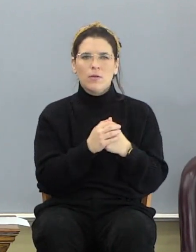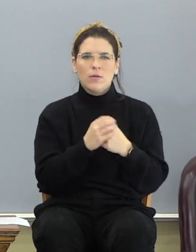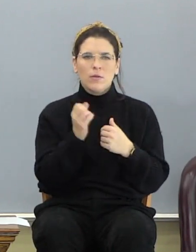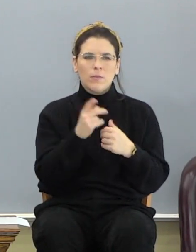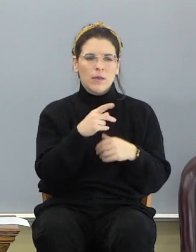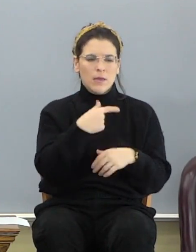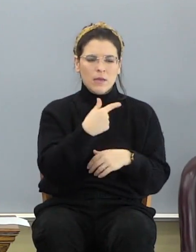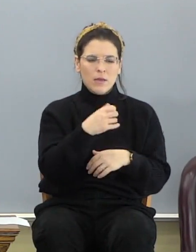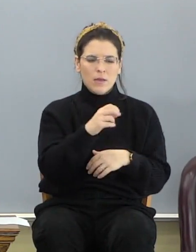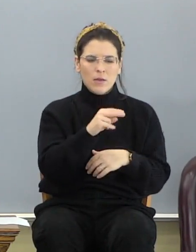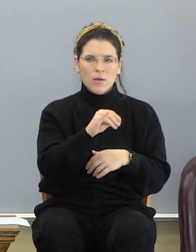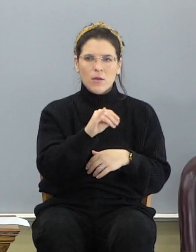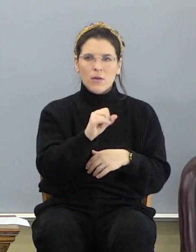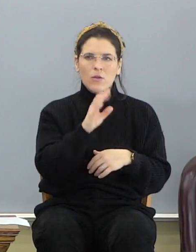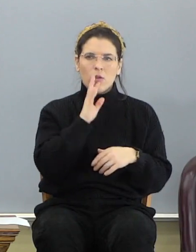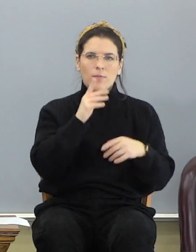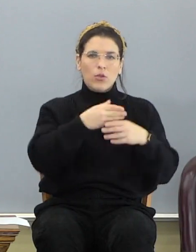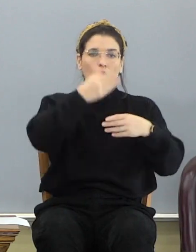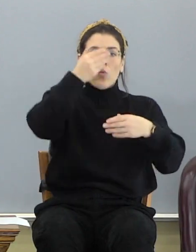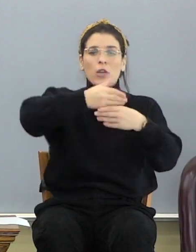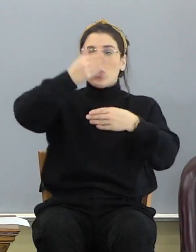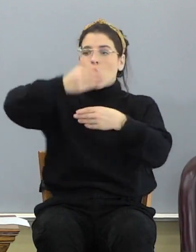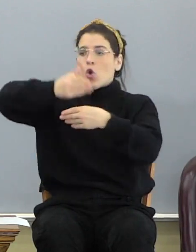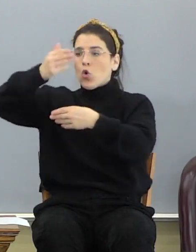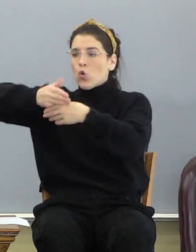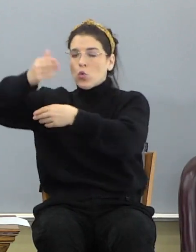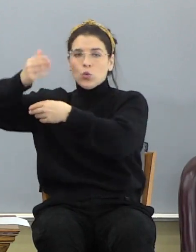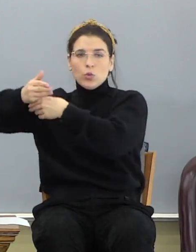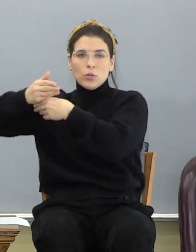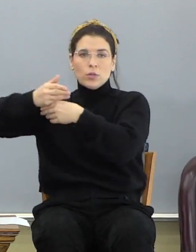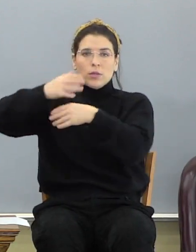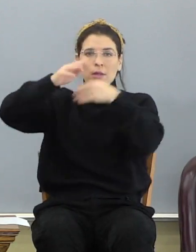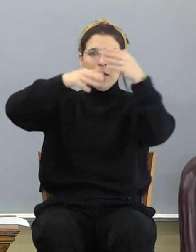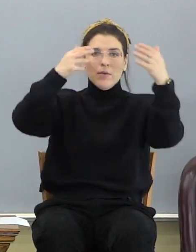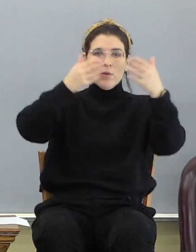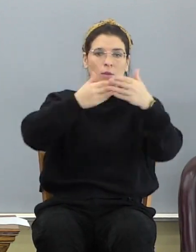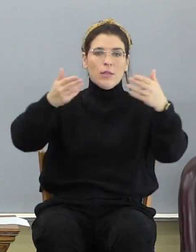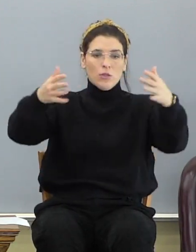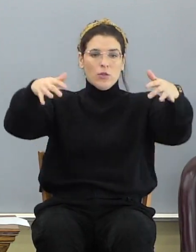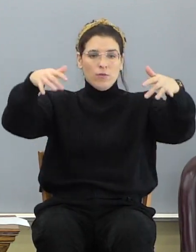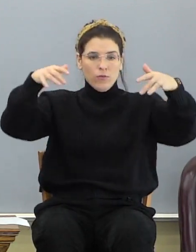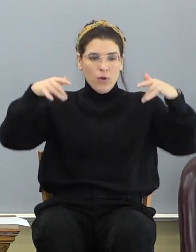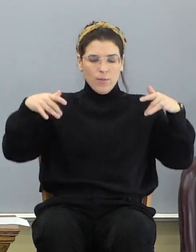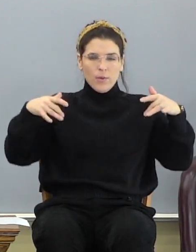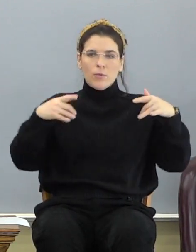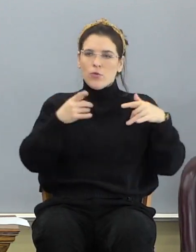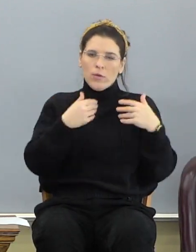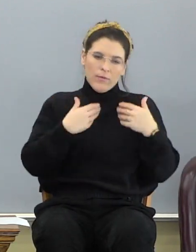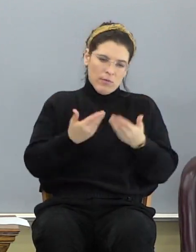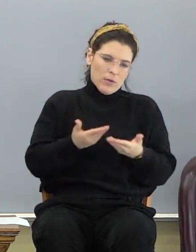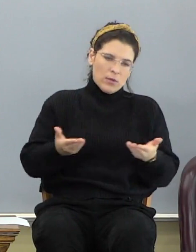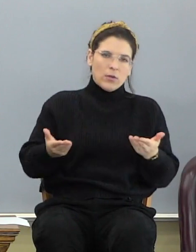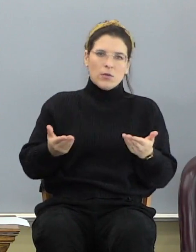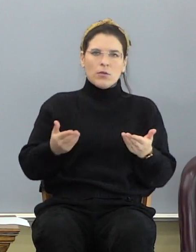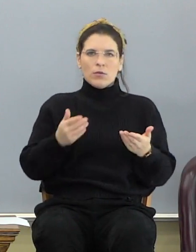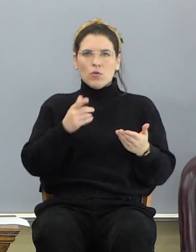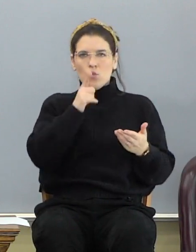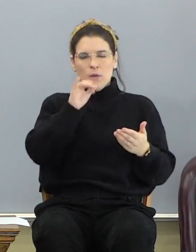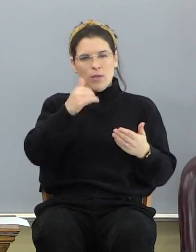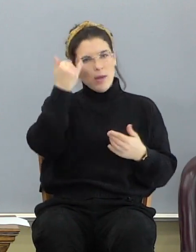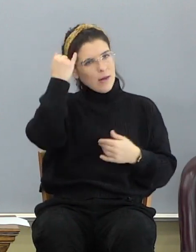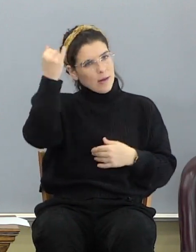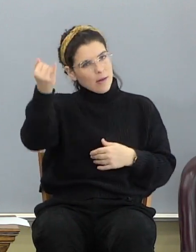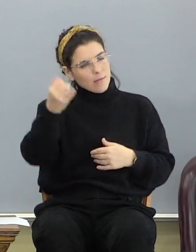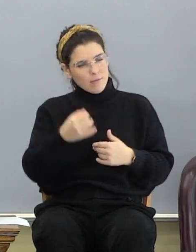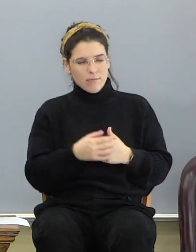in Genesis, talks about the windows of heaven where stuff comes out of. Well, you've got stuff here like that. And you say, who had that idea?